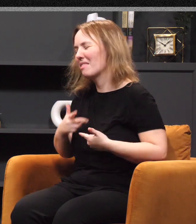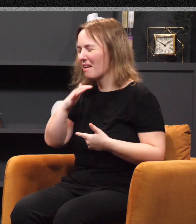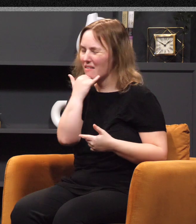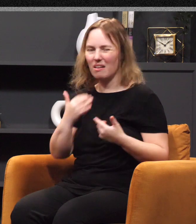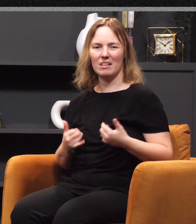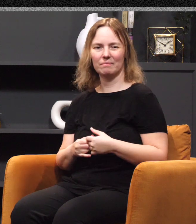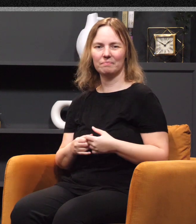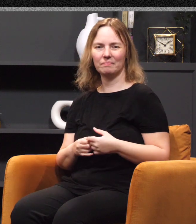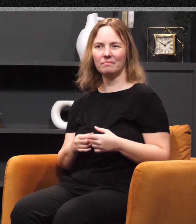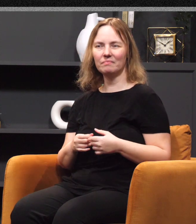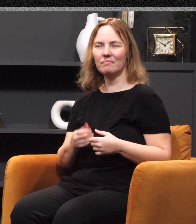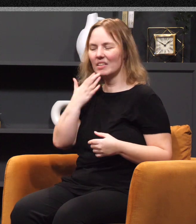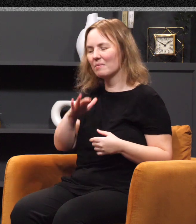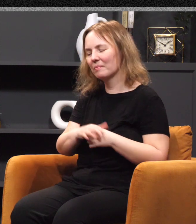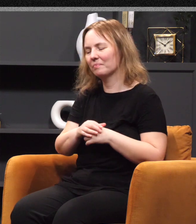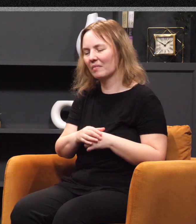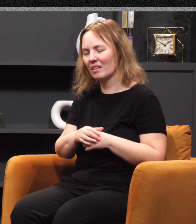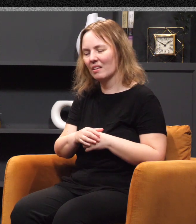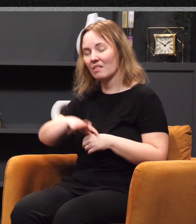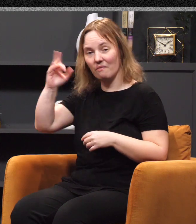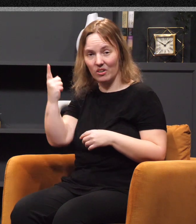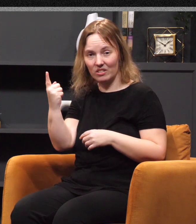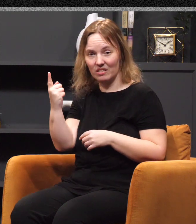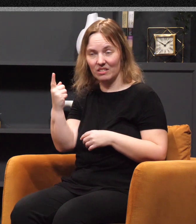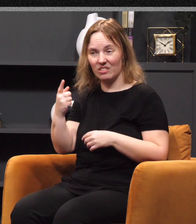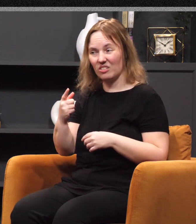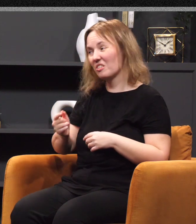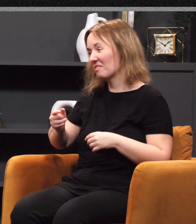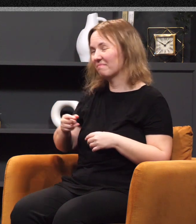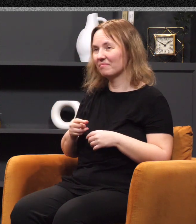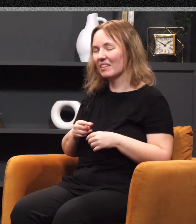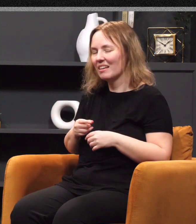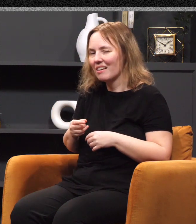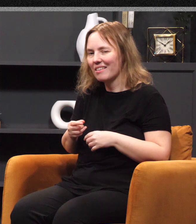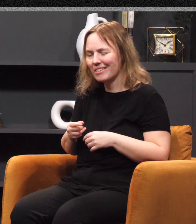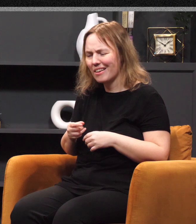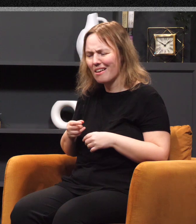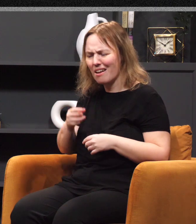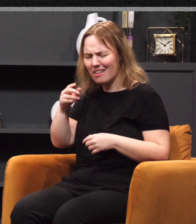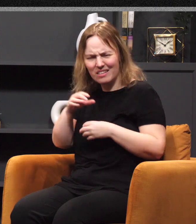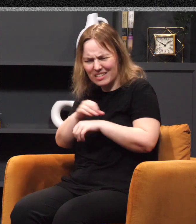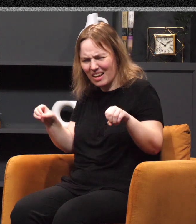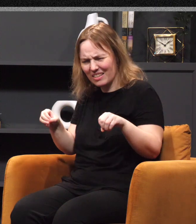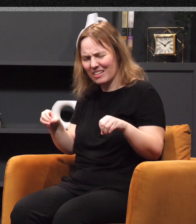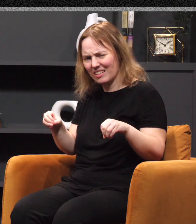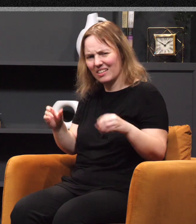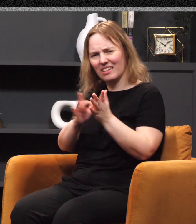situation. The first is that we have no indication from Scripture that the decision that she and her husband made was actually by